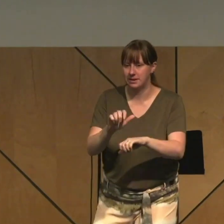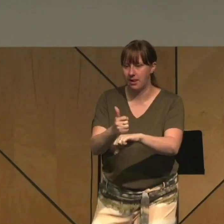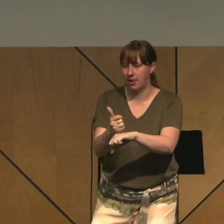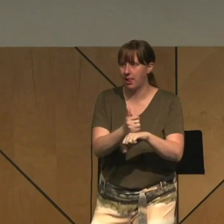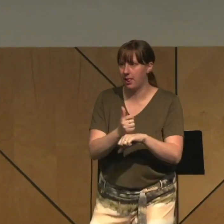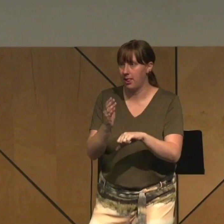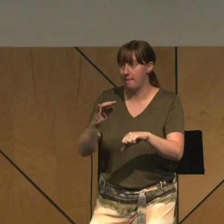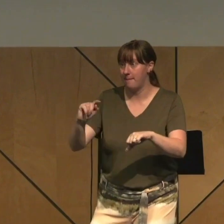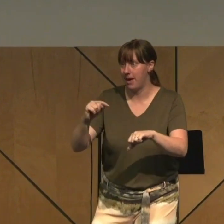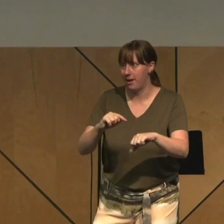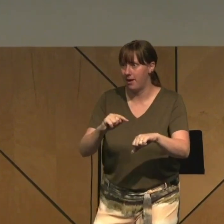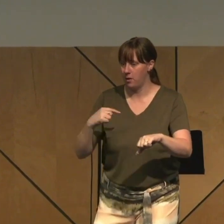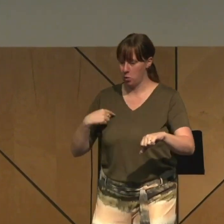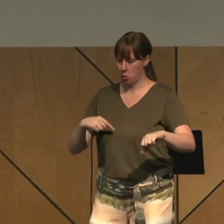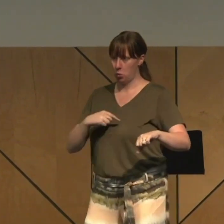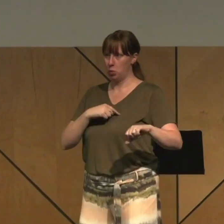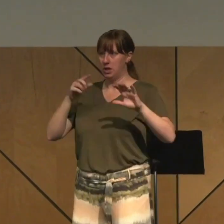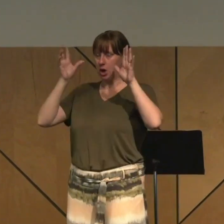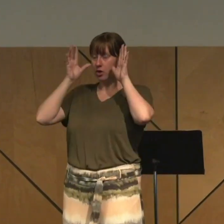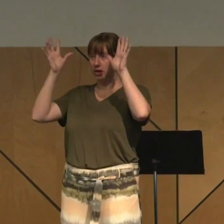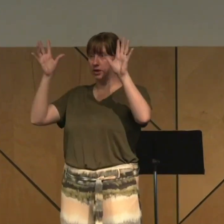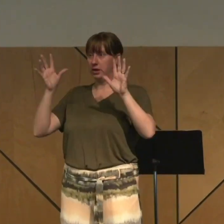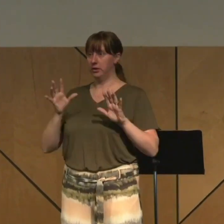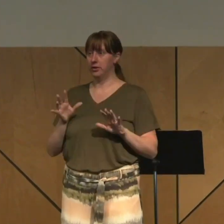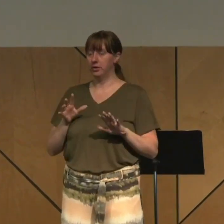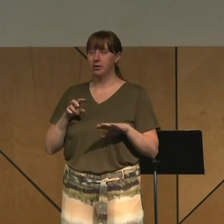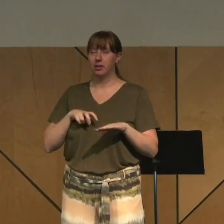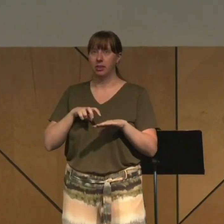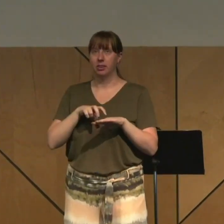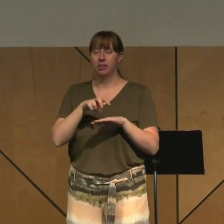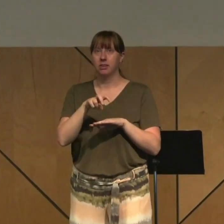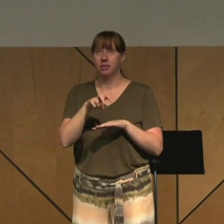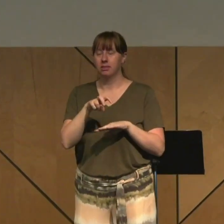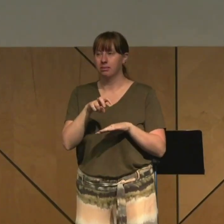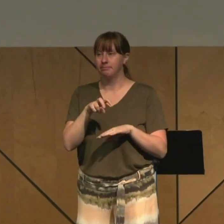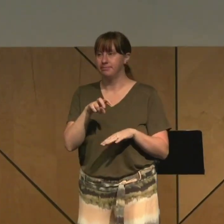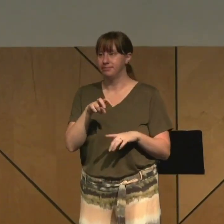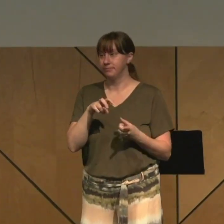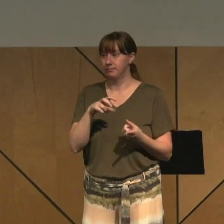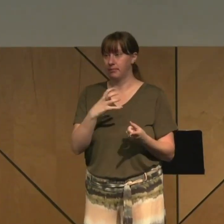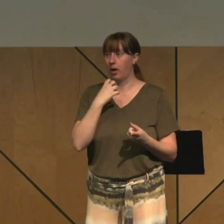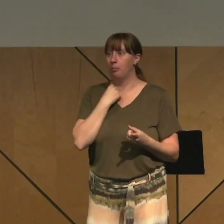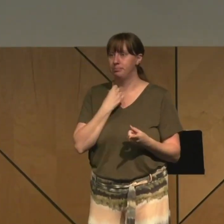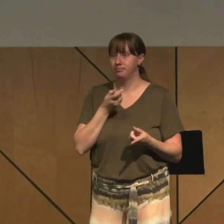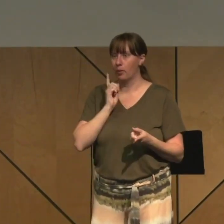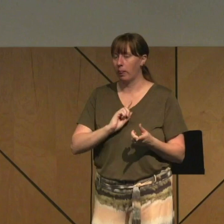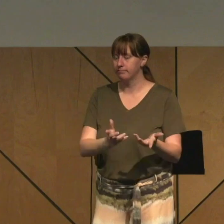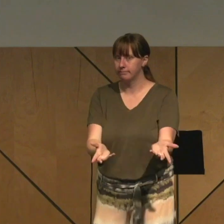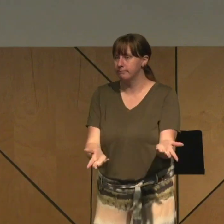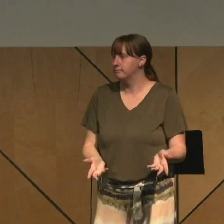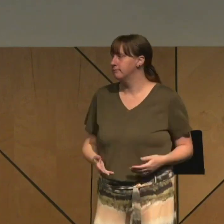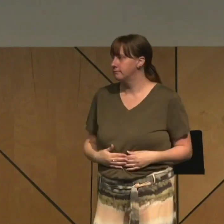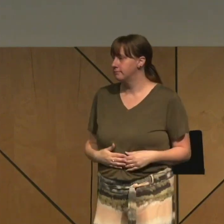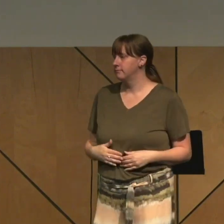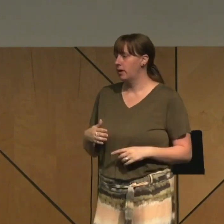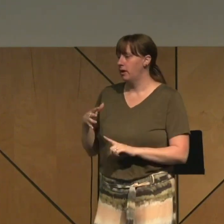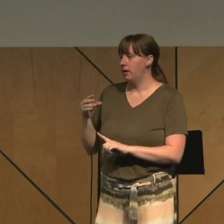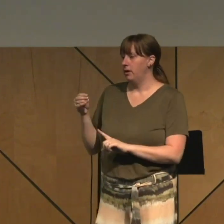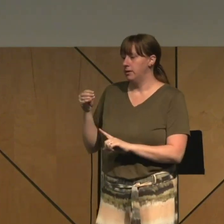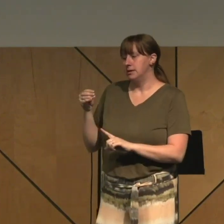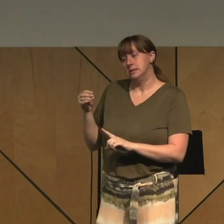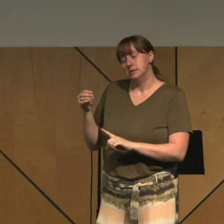And we are the deer who predictably take the bait. And in the end, just like the deer,